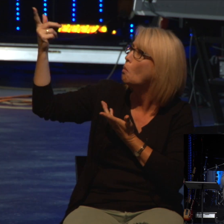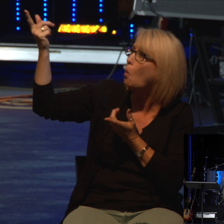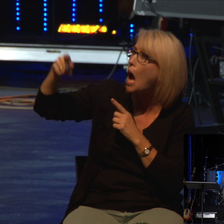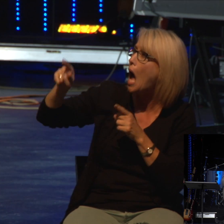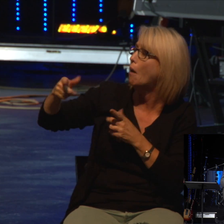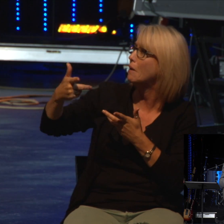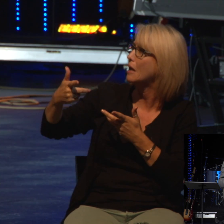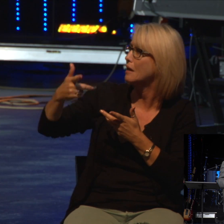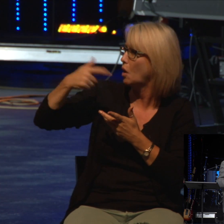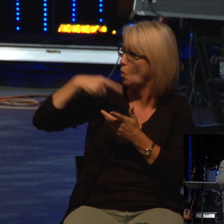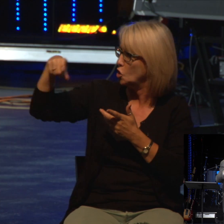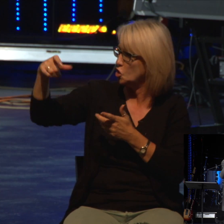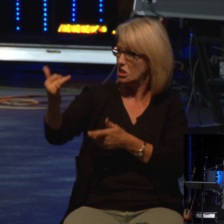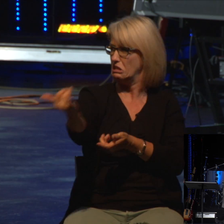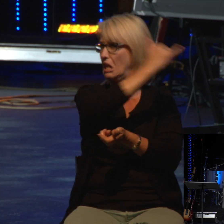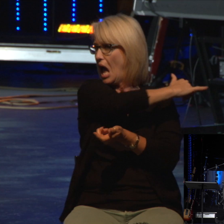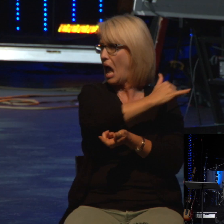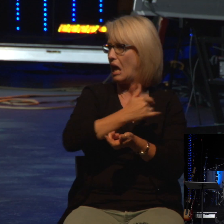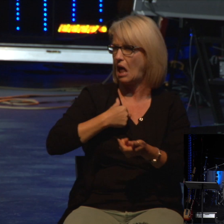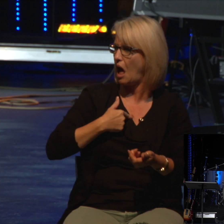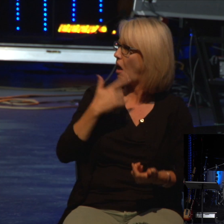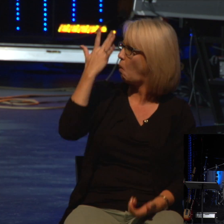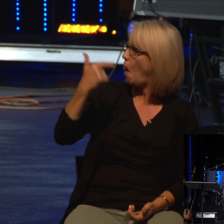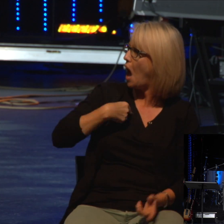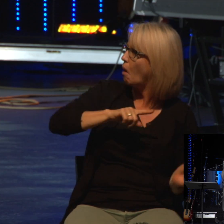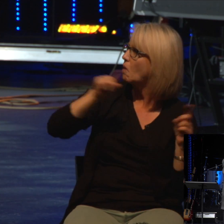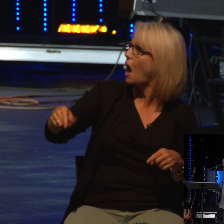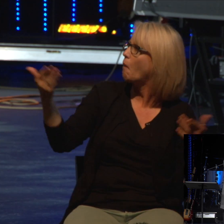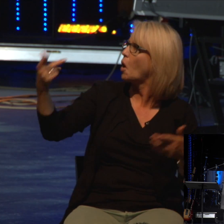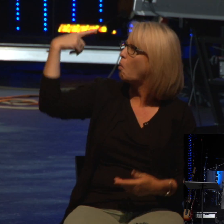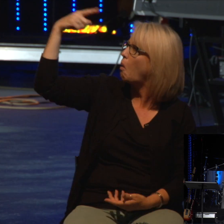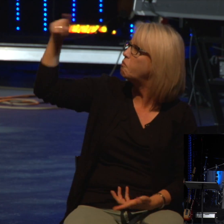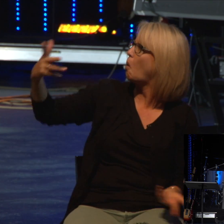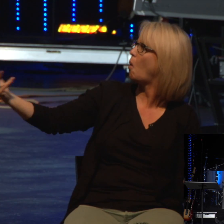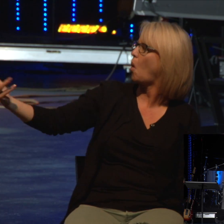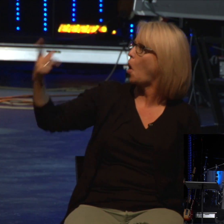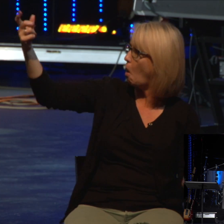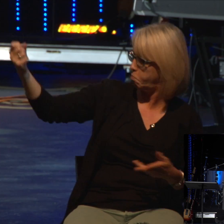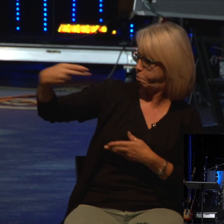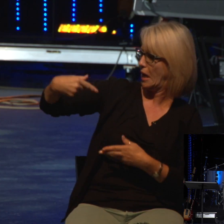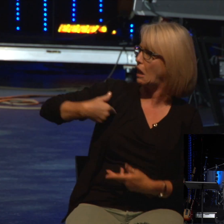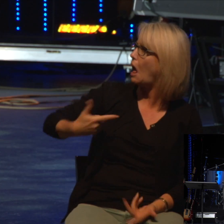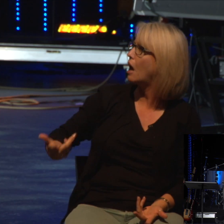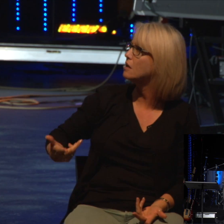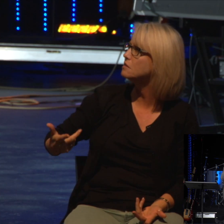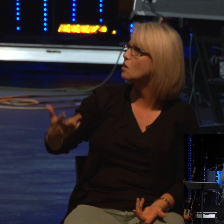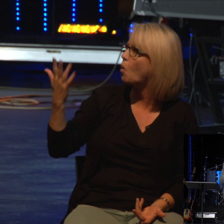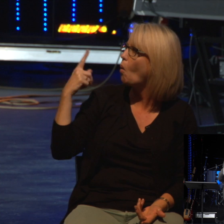other side of Jordan? We're sorry we even crossed over. We didn't want to be defeated in battle. Why did